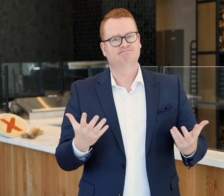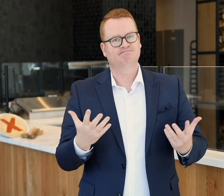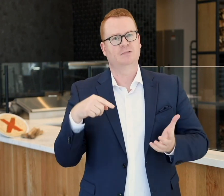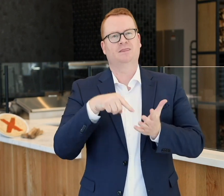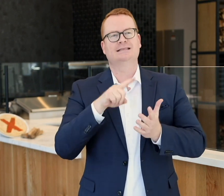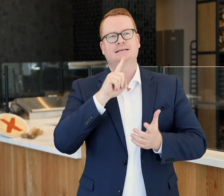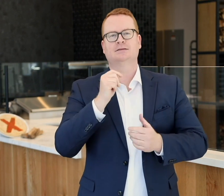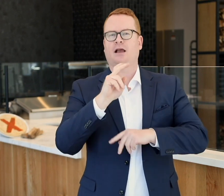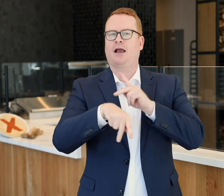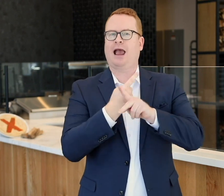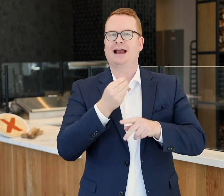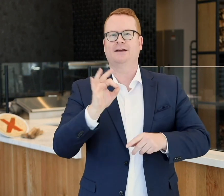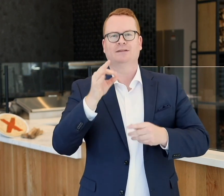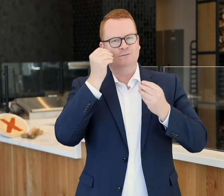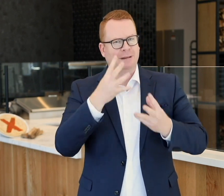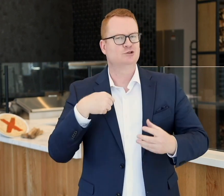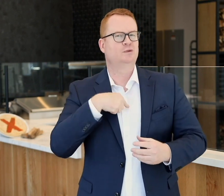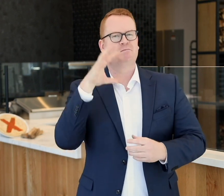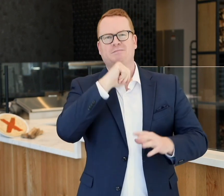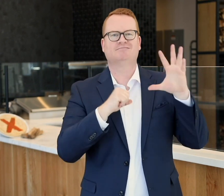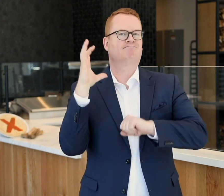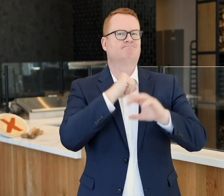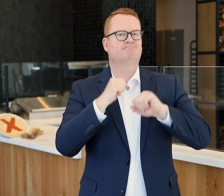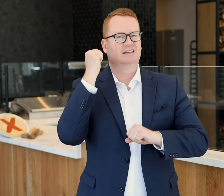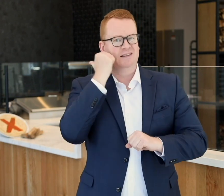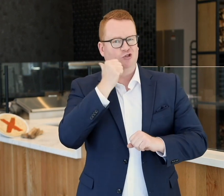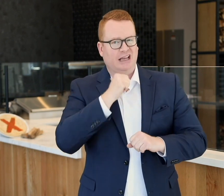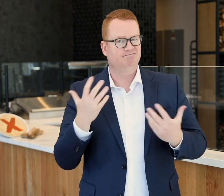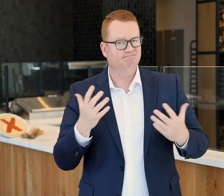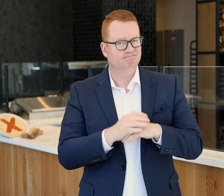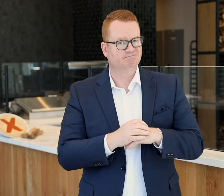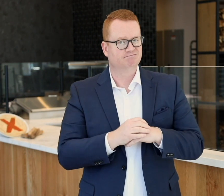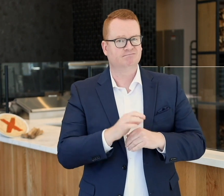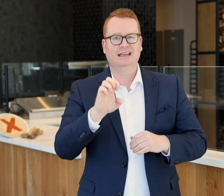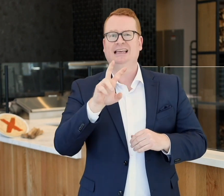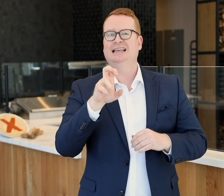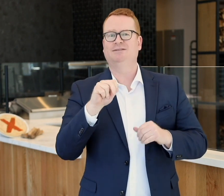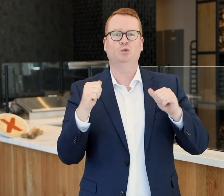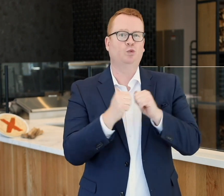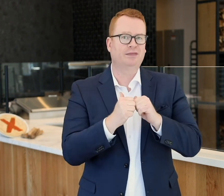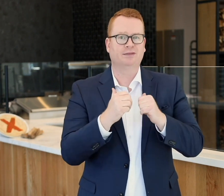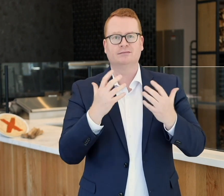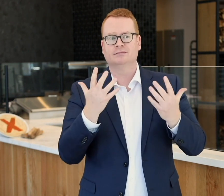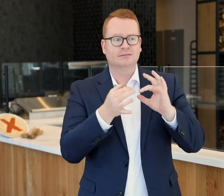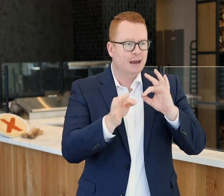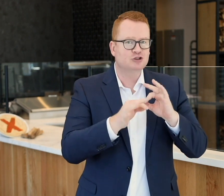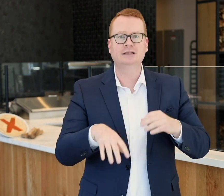this is the type of information that escapes us every day. Even with the use of captions or sign language